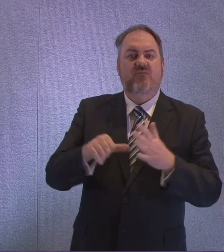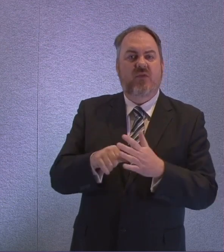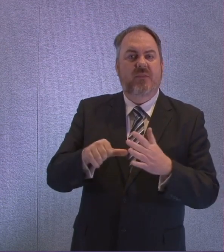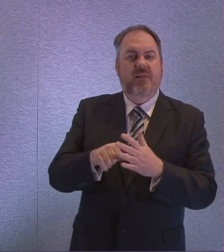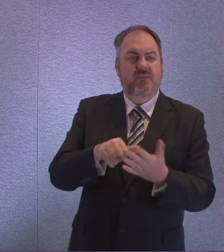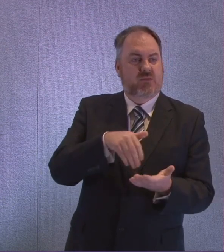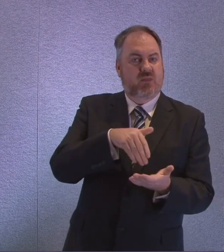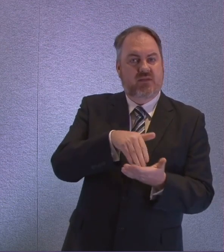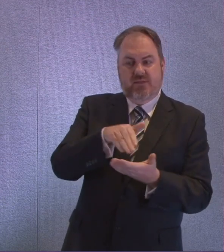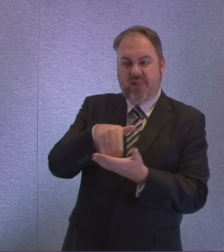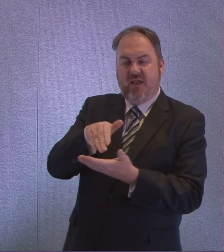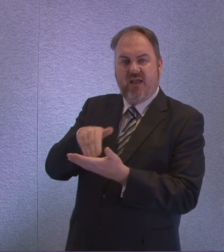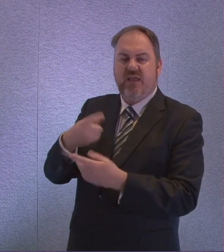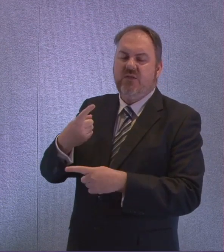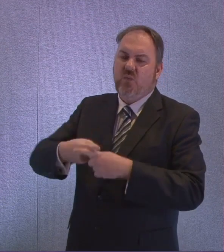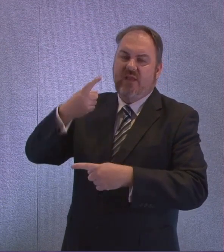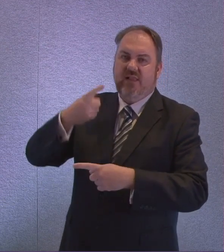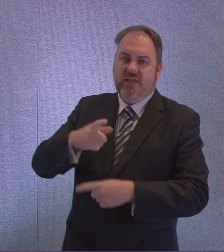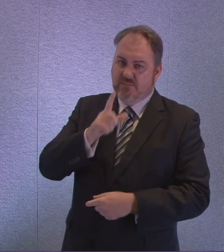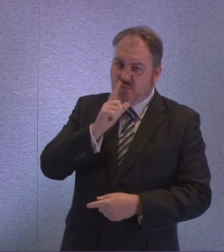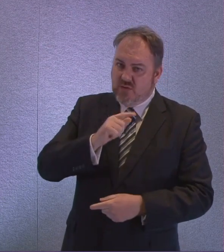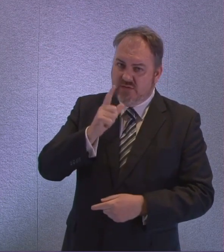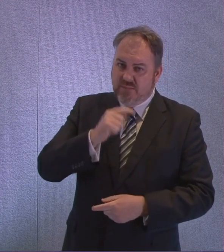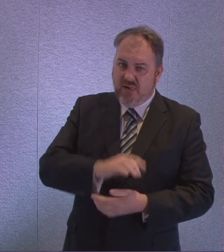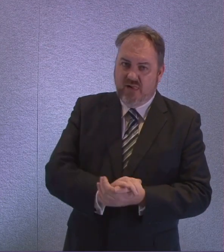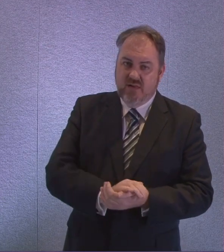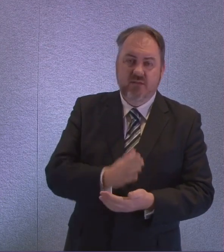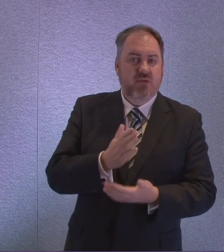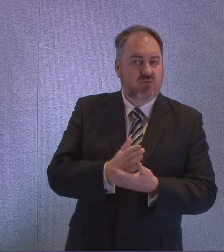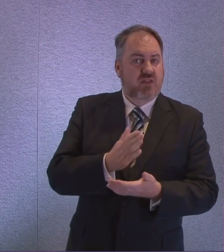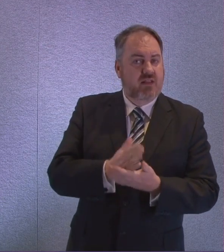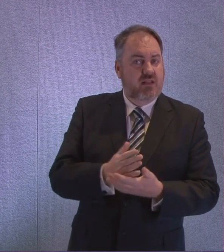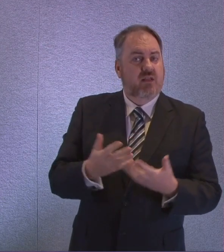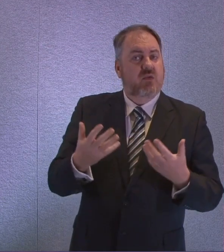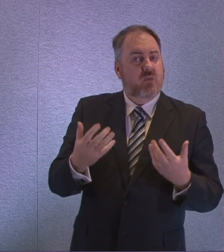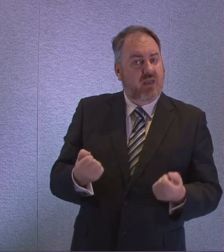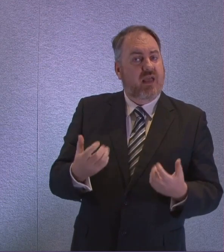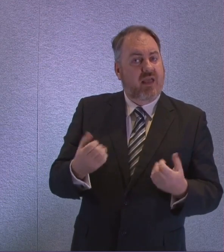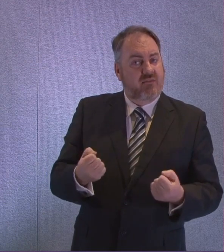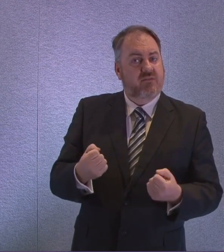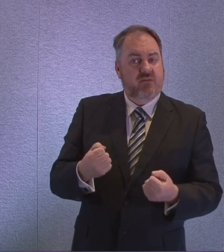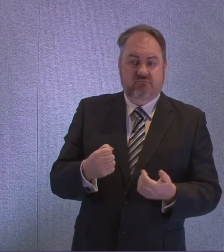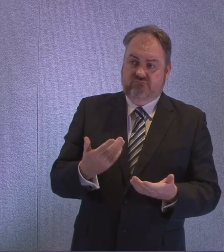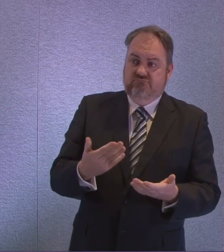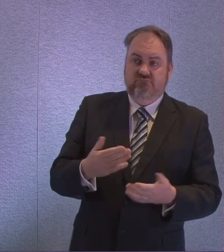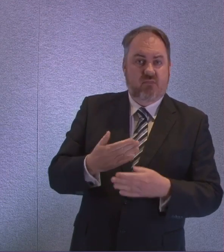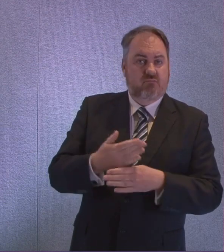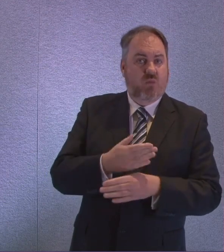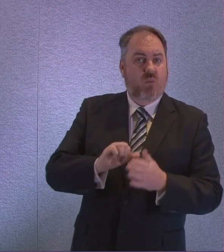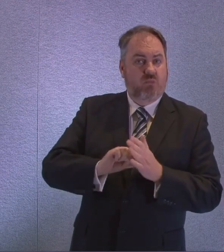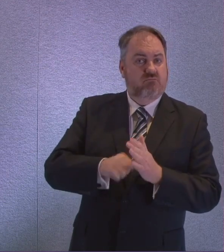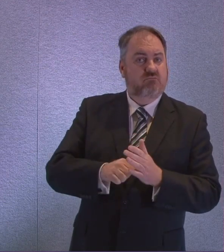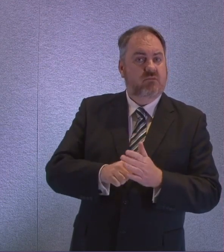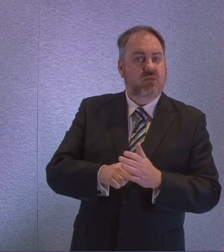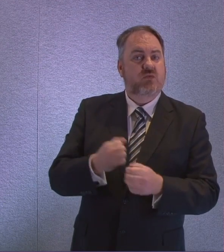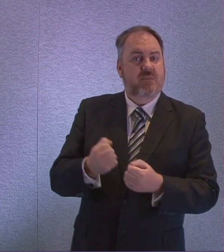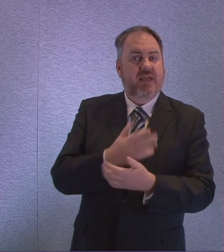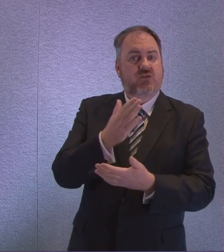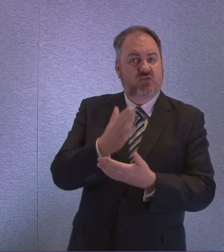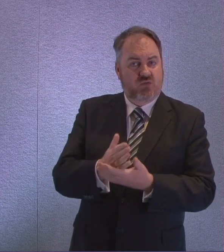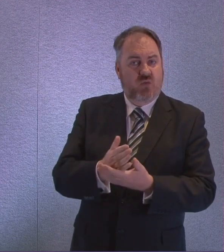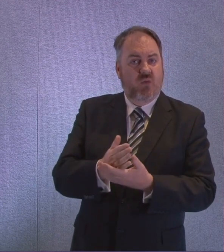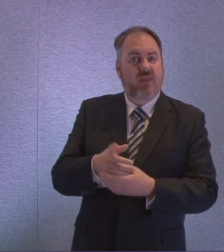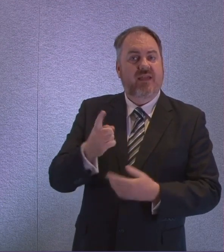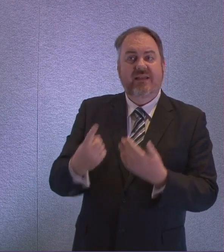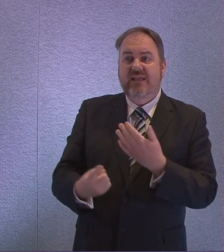that arise. But I do believe those systems are in place and in the main are working effectively. But we want to hear on an ongoing